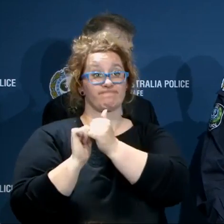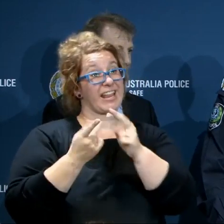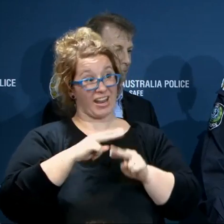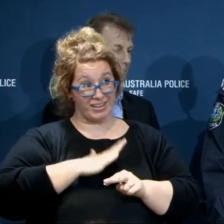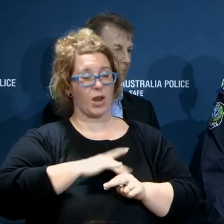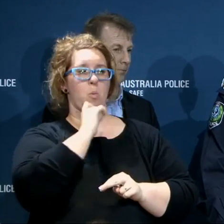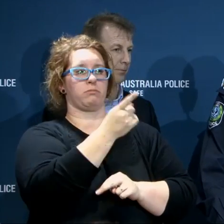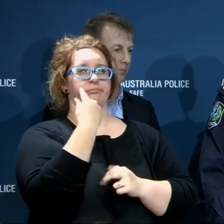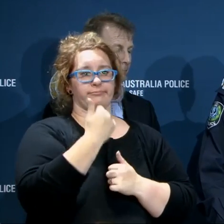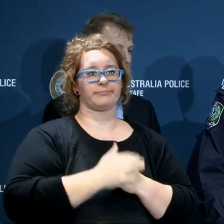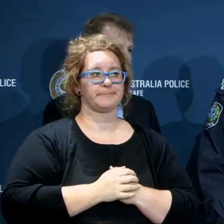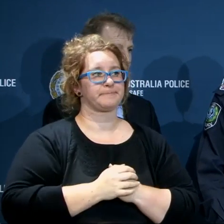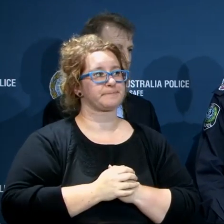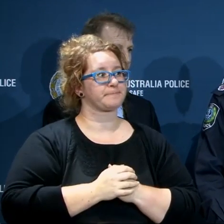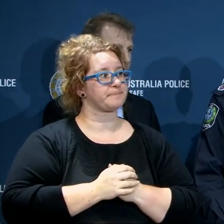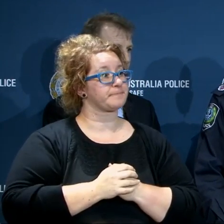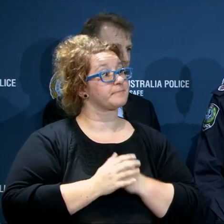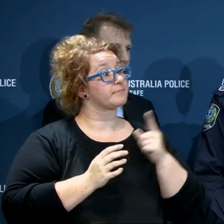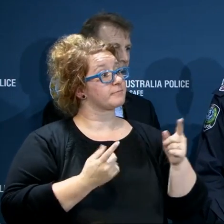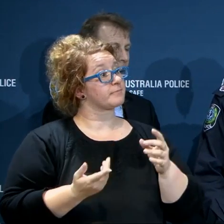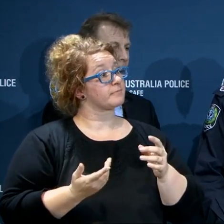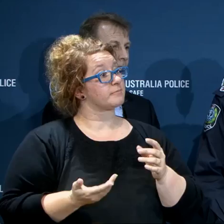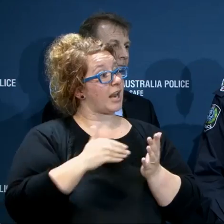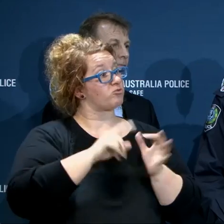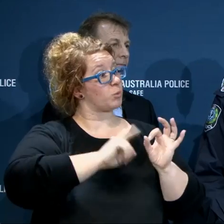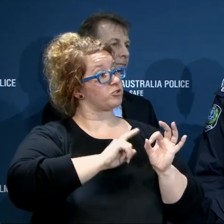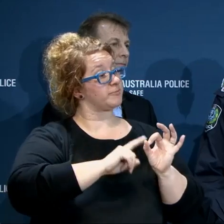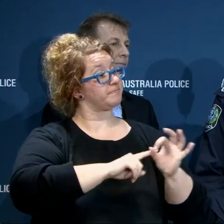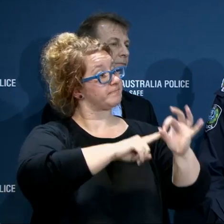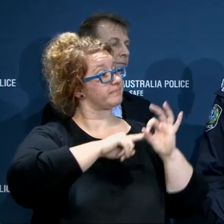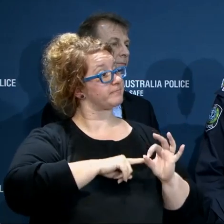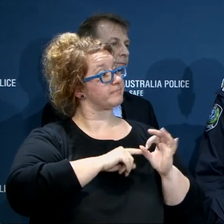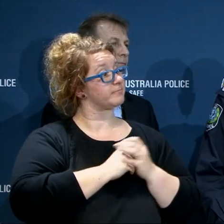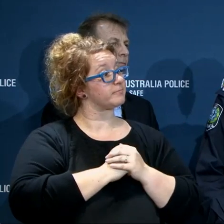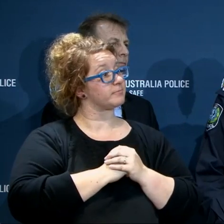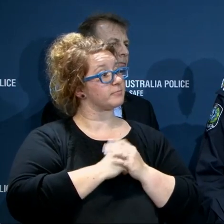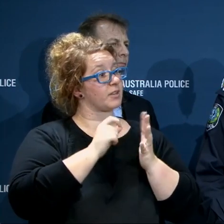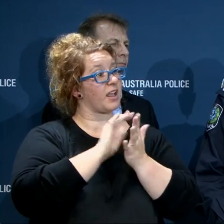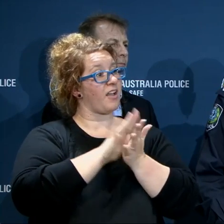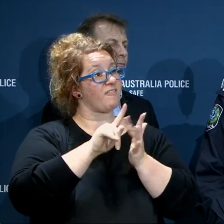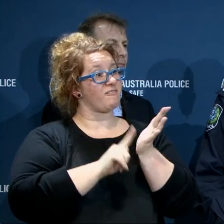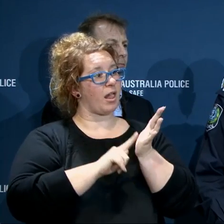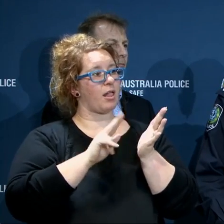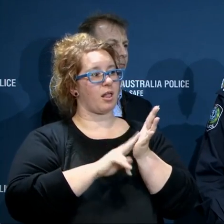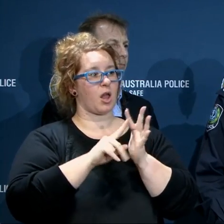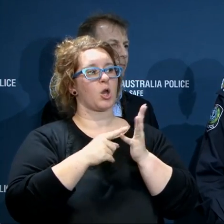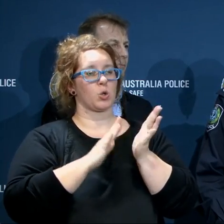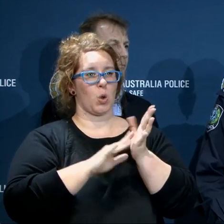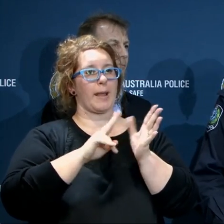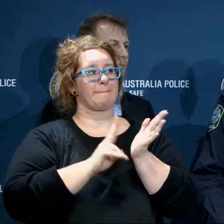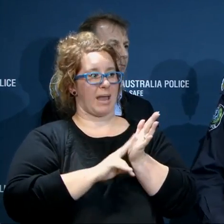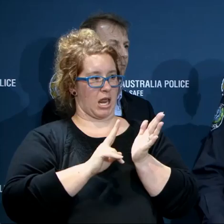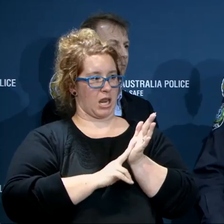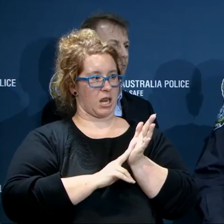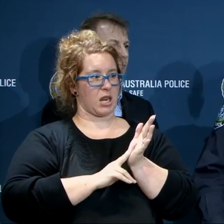of that. Just on another matter, if you've got time. We understand Phil Newton's just pled guilty to driving without due